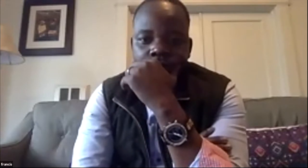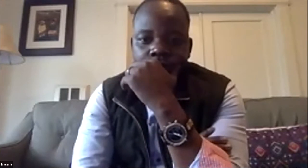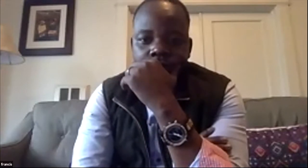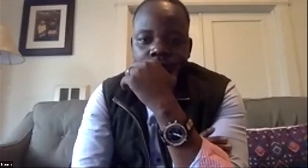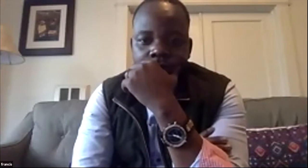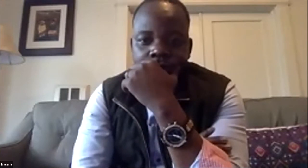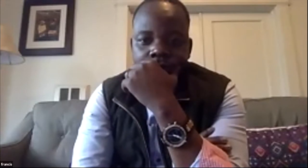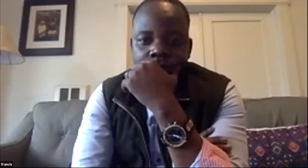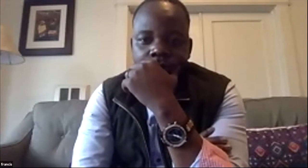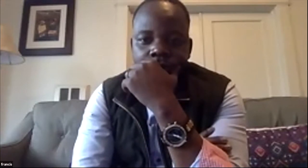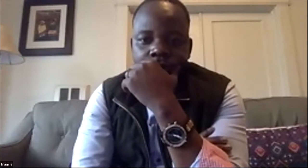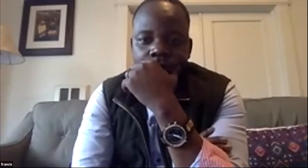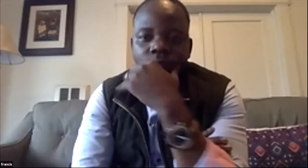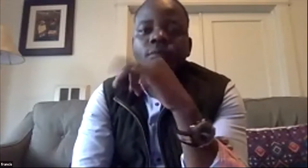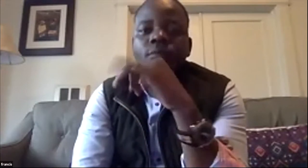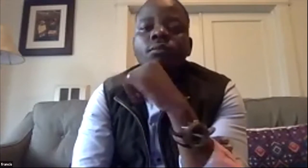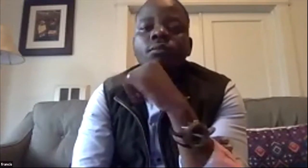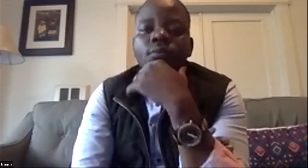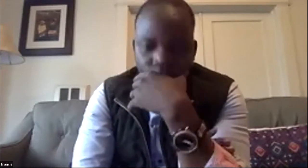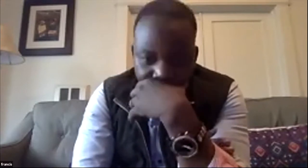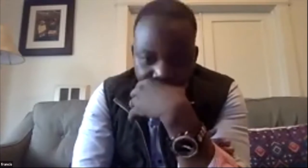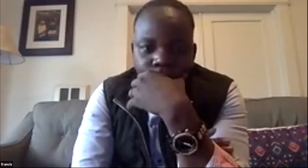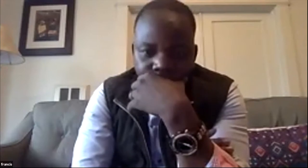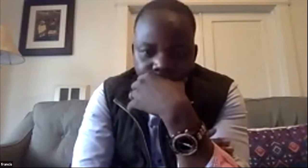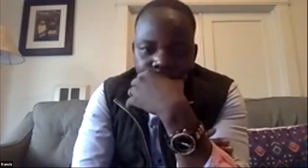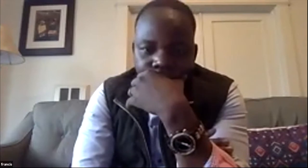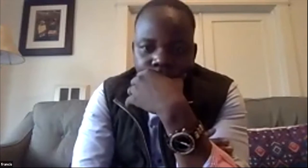the united nations sustainable development goals